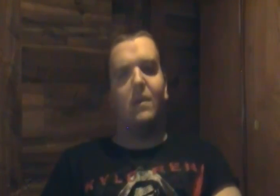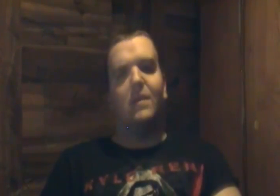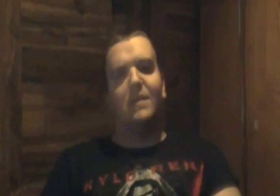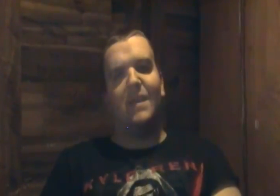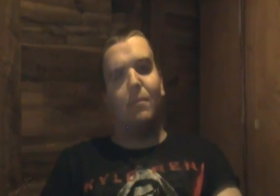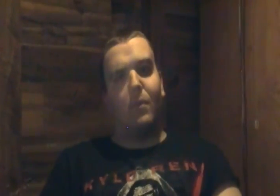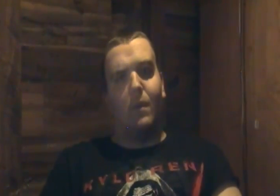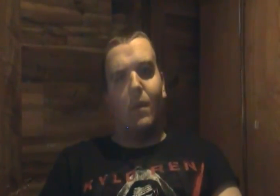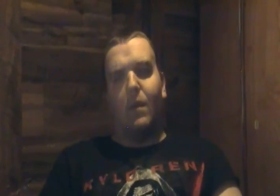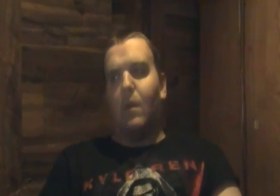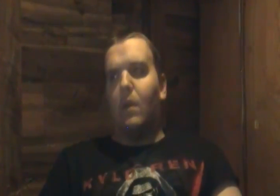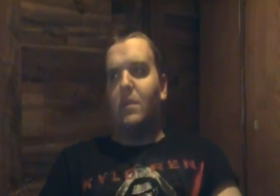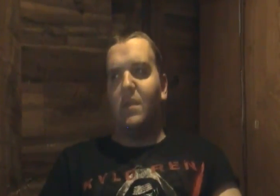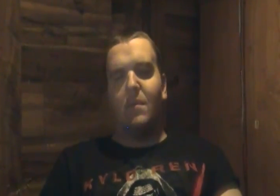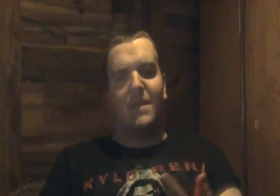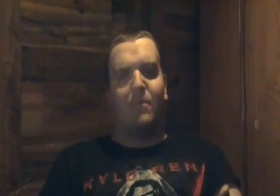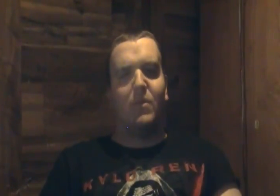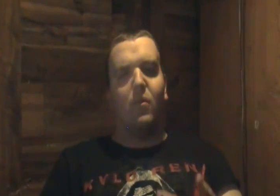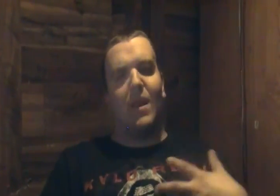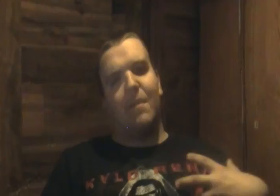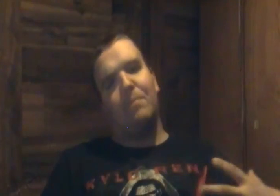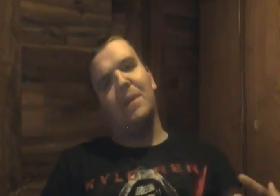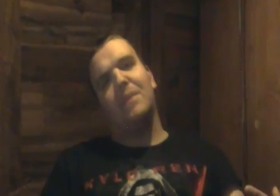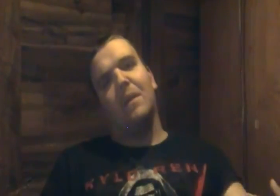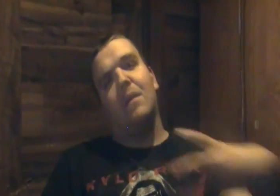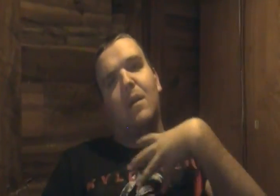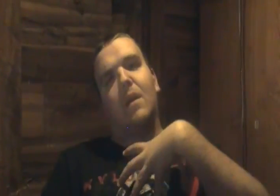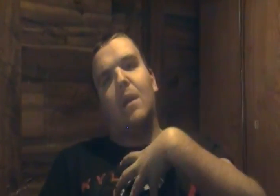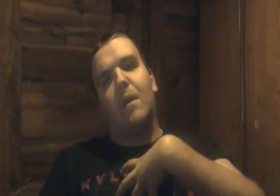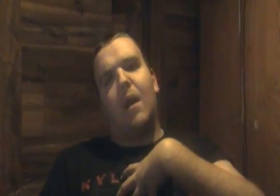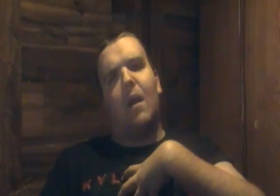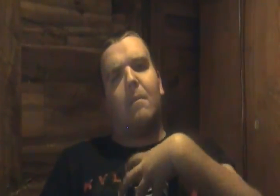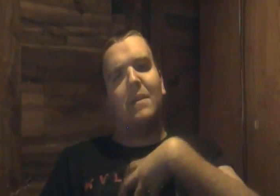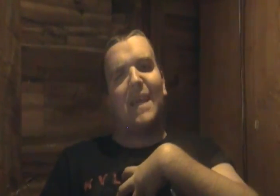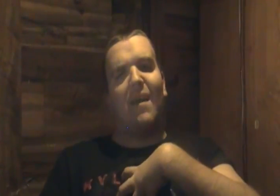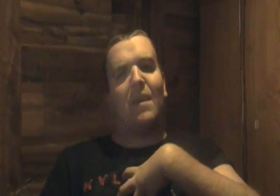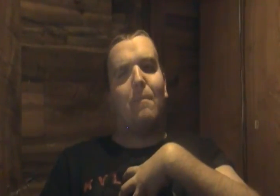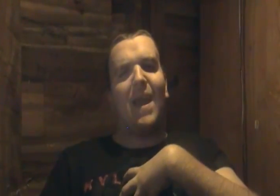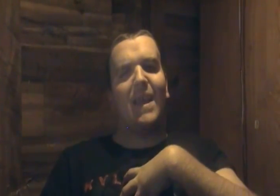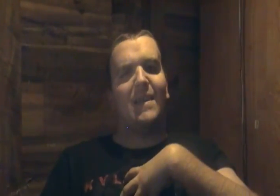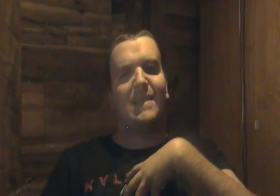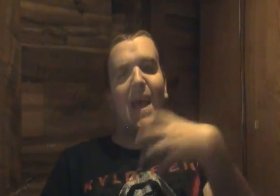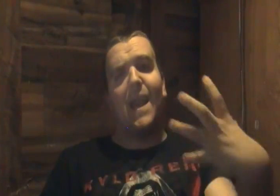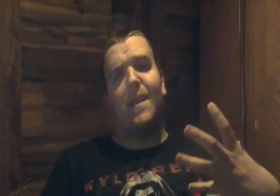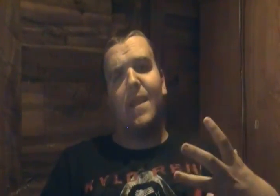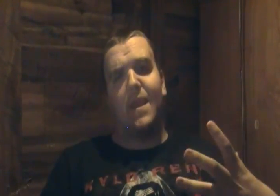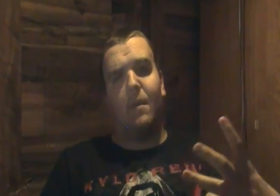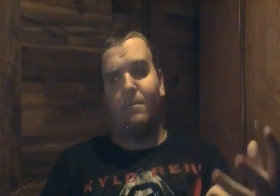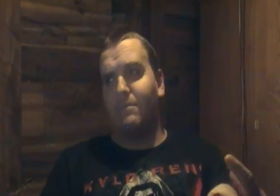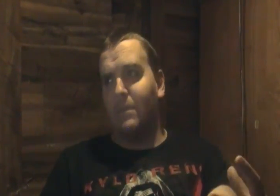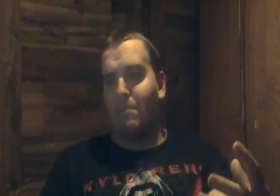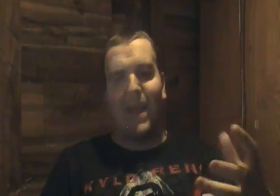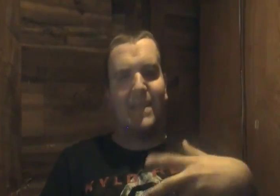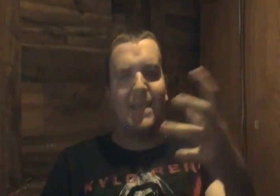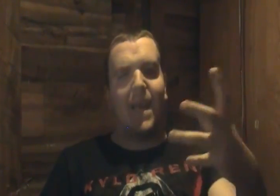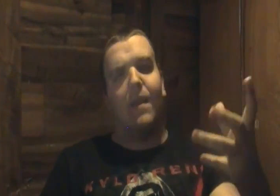the temple to the temple door and put the um medallion back inside the um back inside